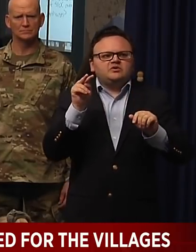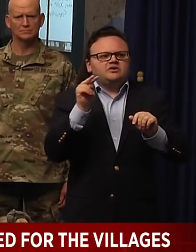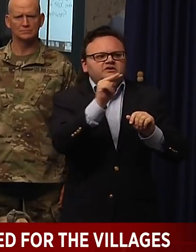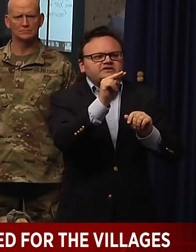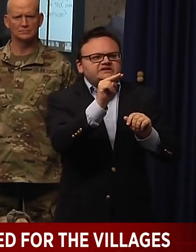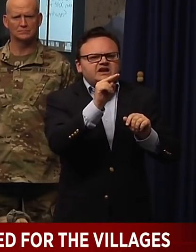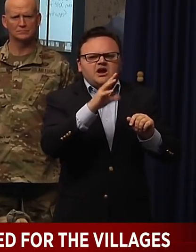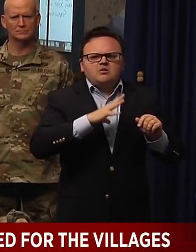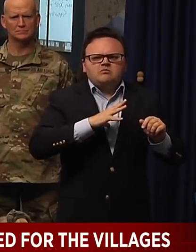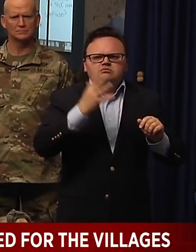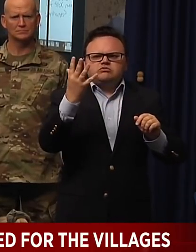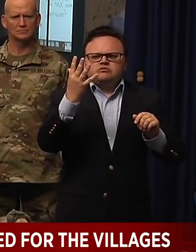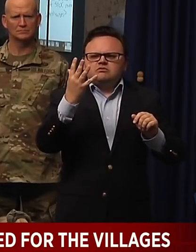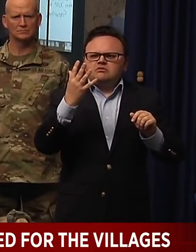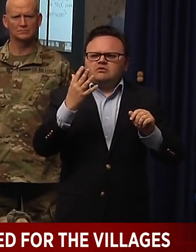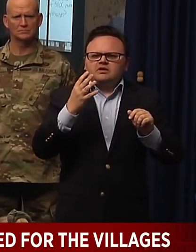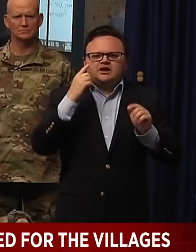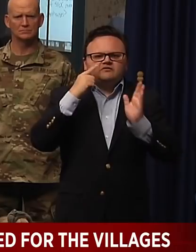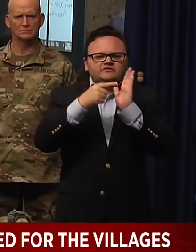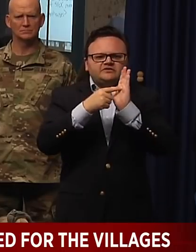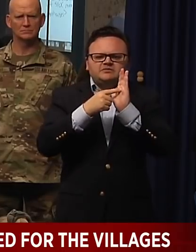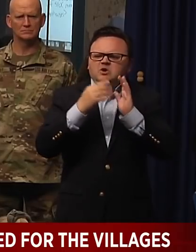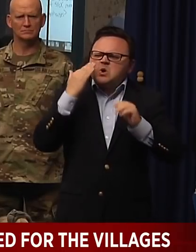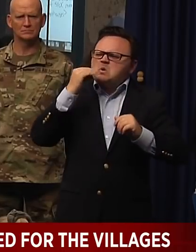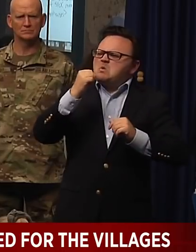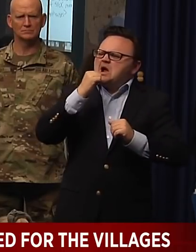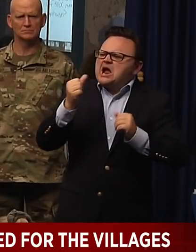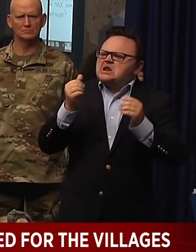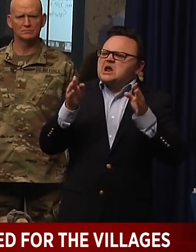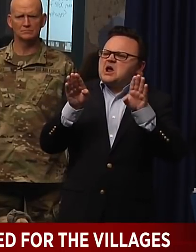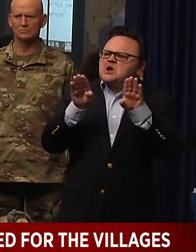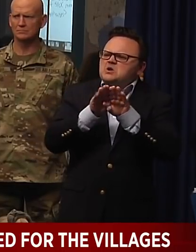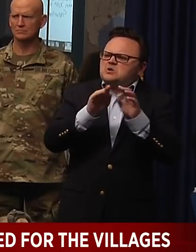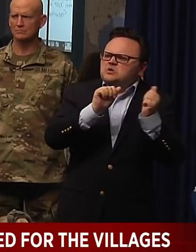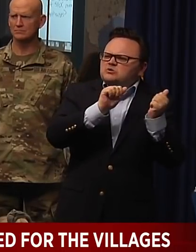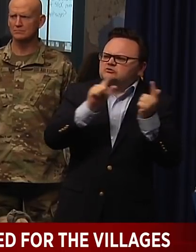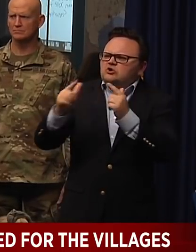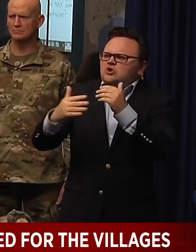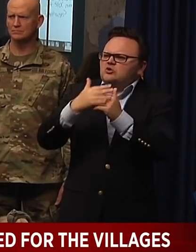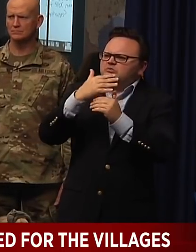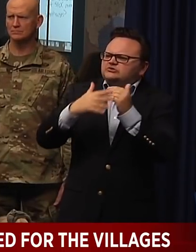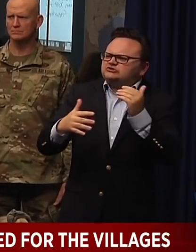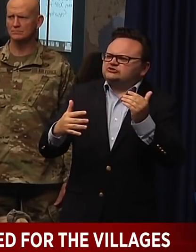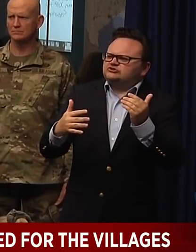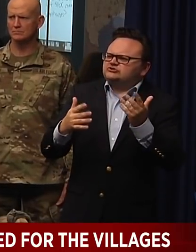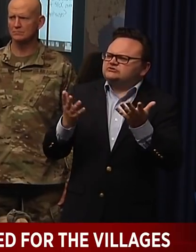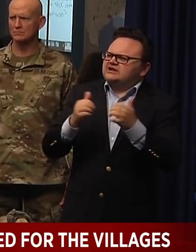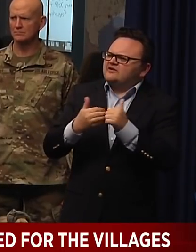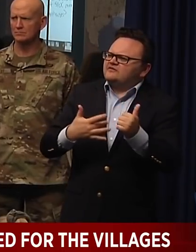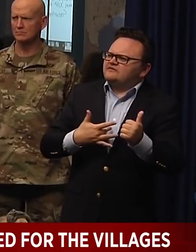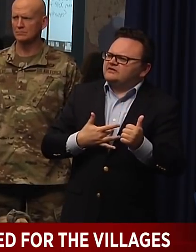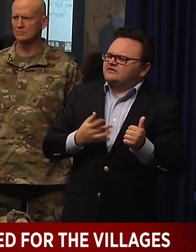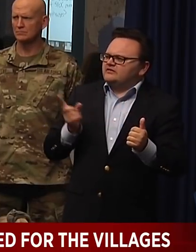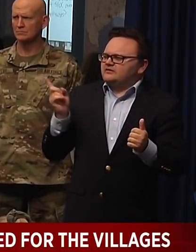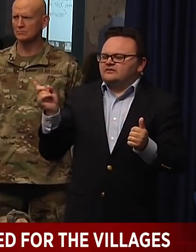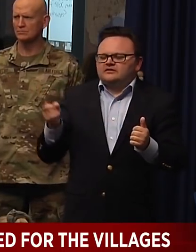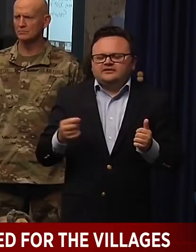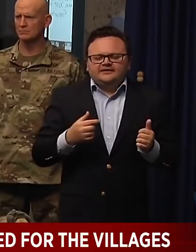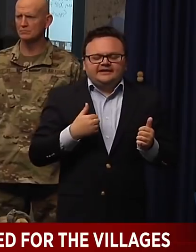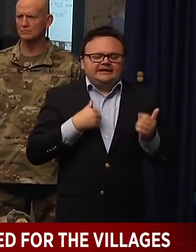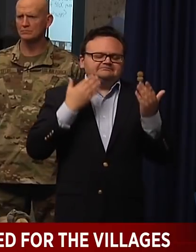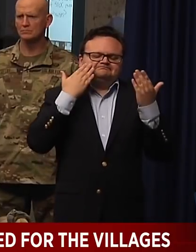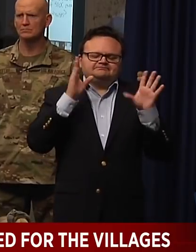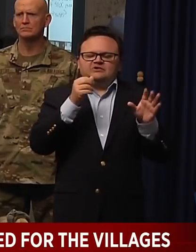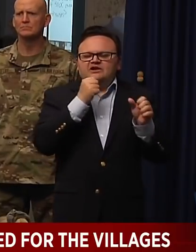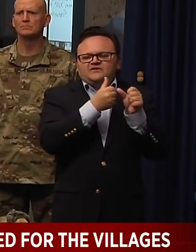of why didn't you shut down all the beaches or shut down this or that? I wouldn't know because I haven't followed any of the stuff they do. People are going to chirp. That's just the